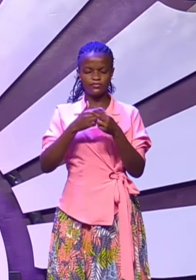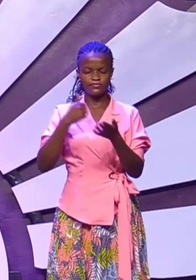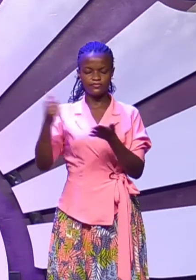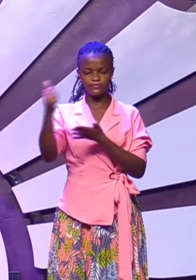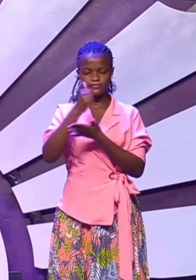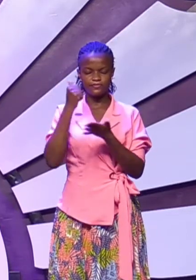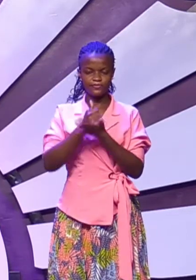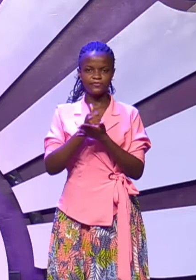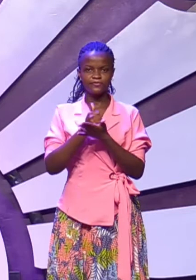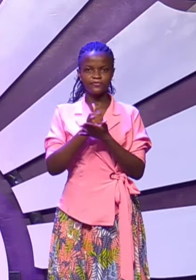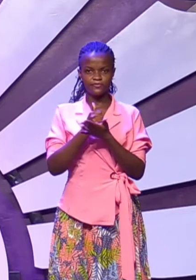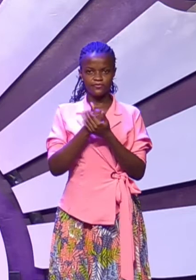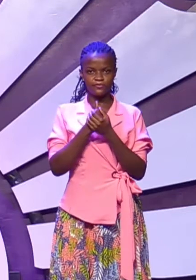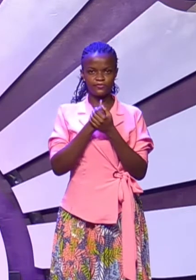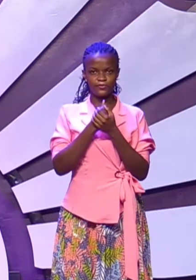Amen. Amen.